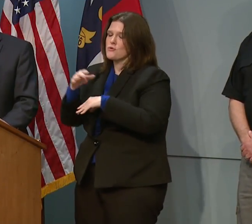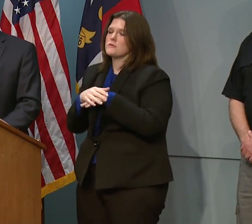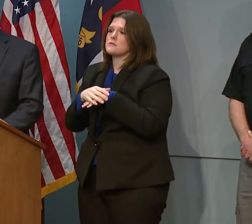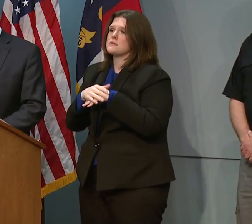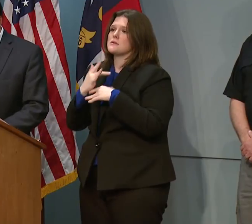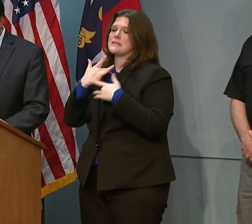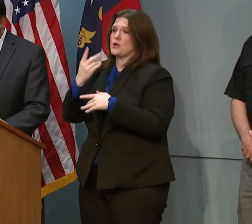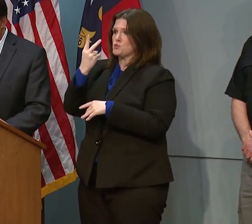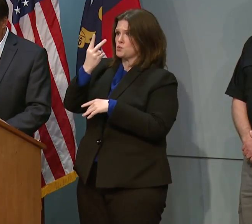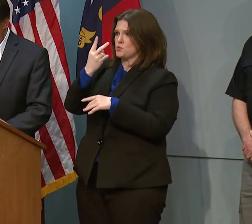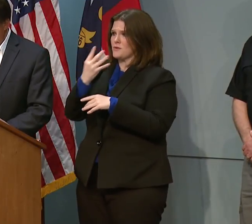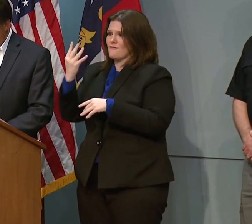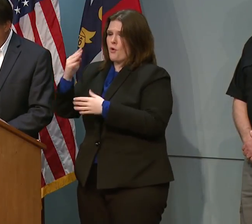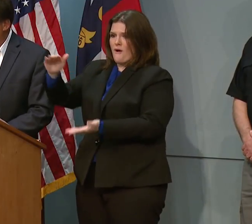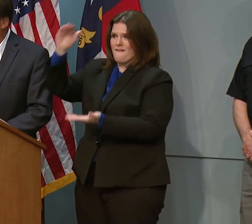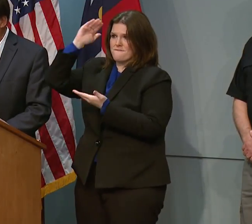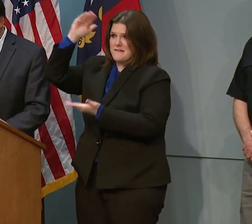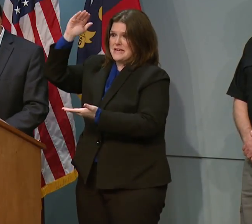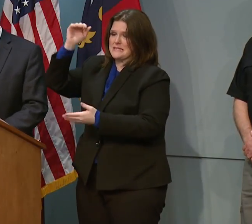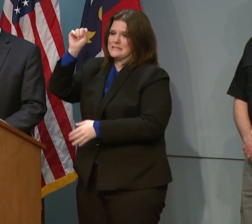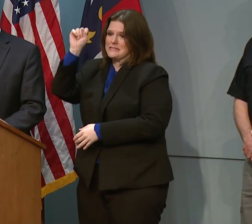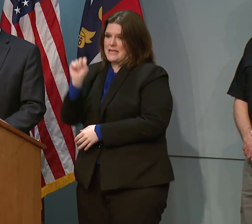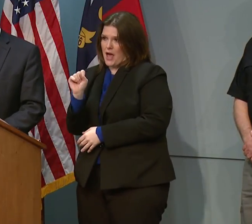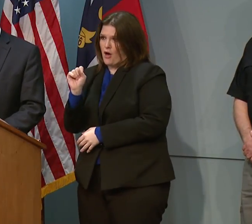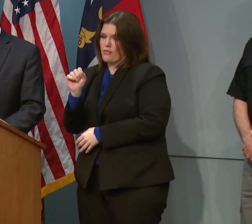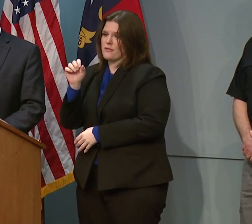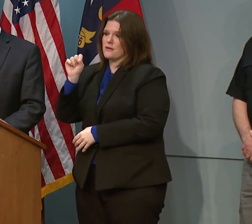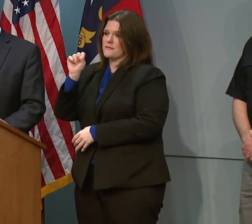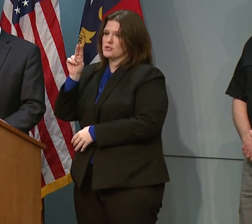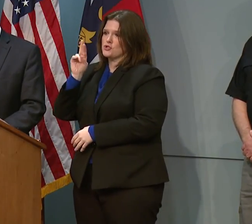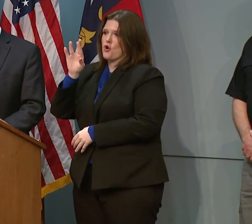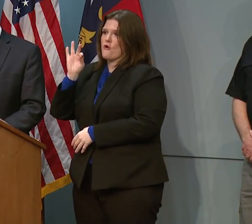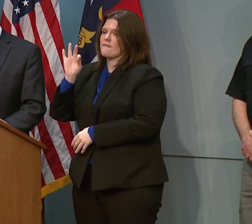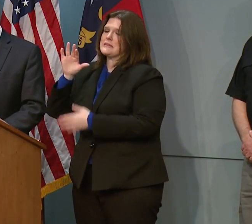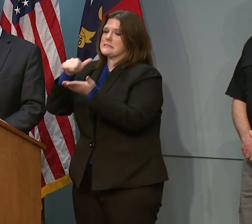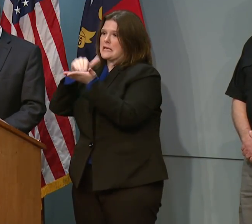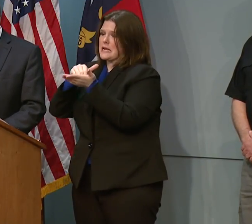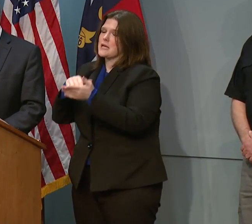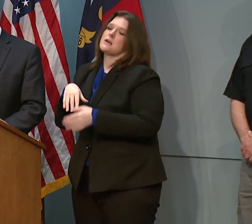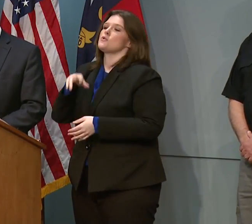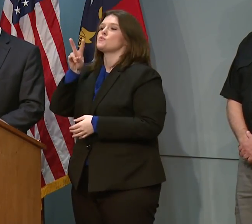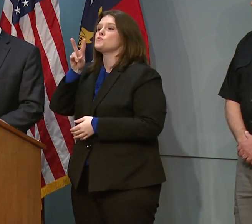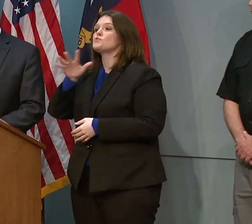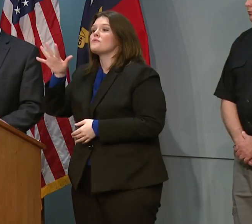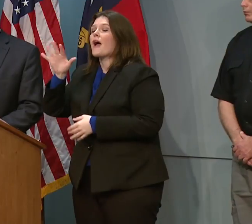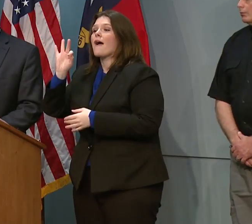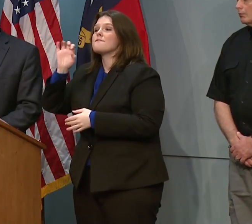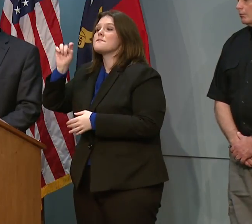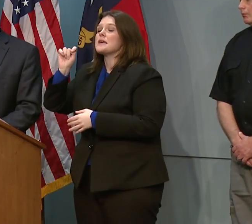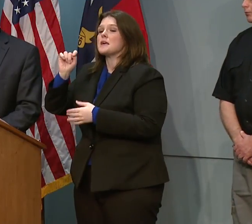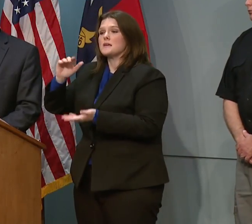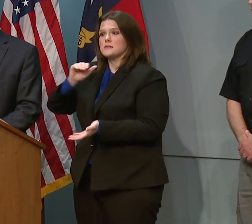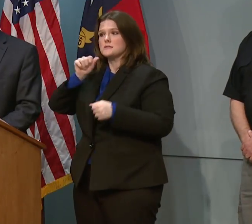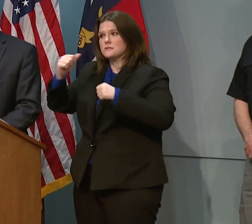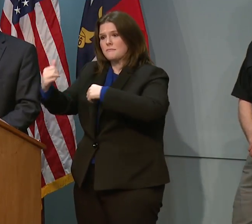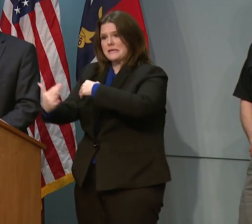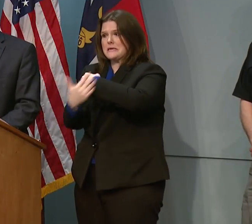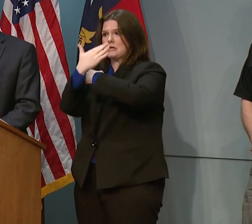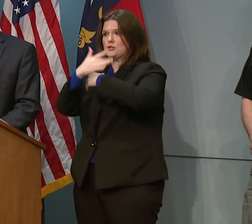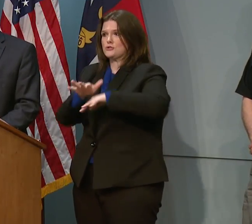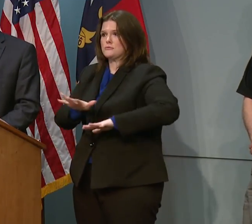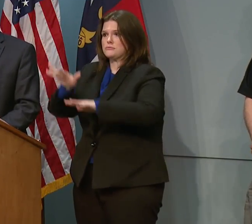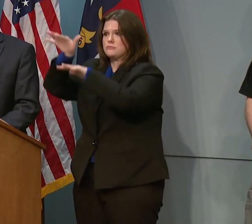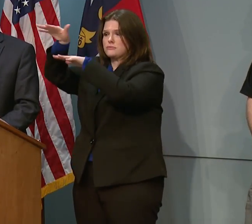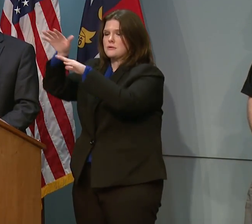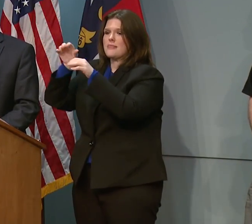Generally, a two to four feet surge is expected south of Surf City. A two to five foot surge is expected mostly in the